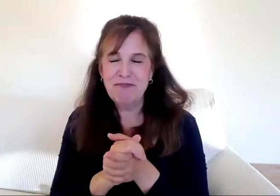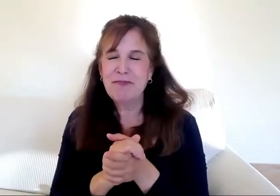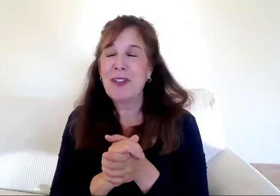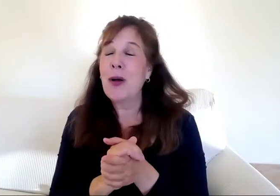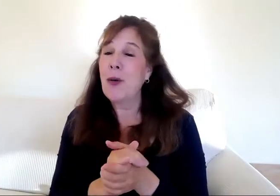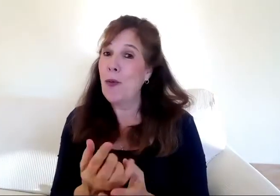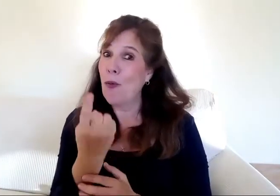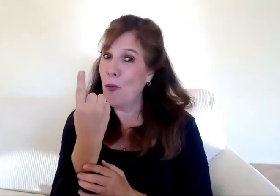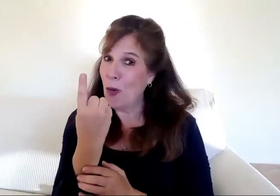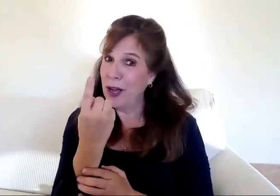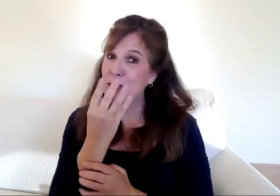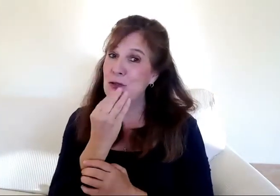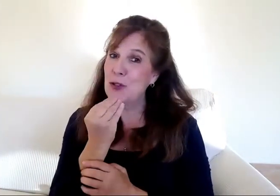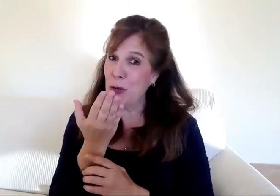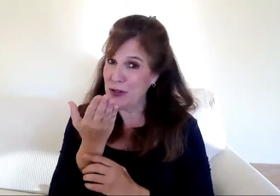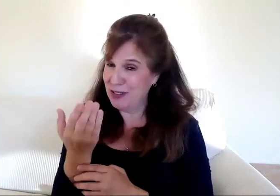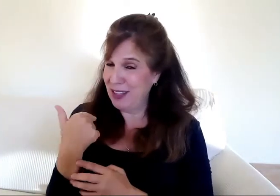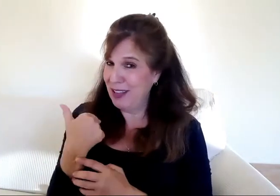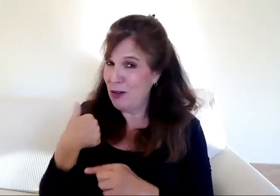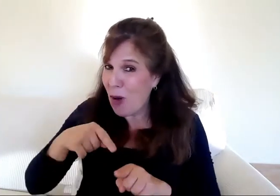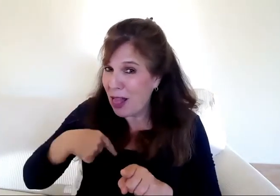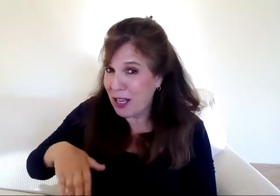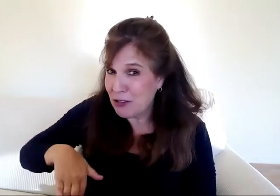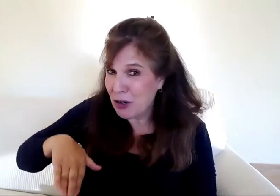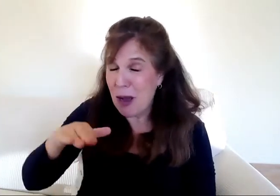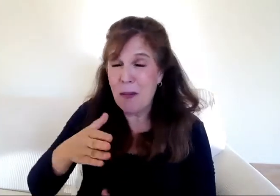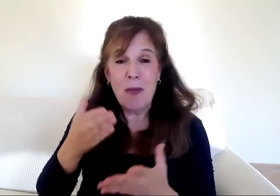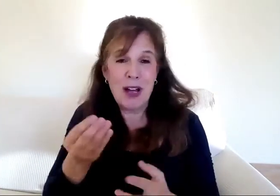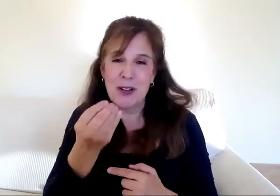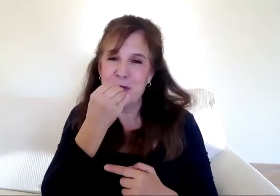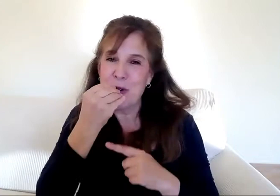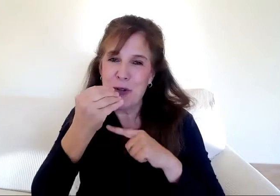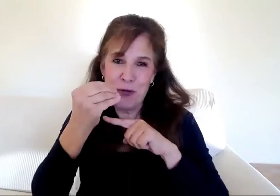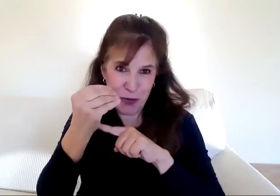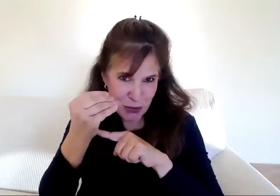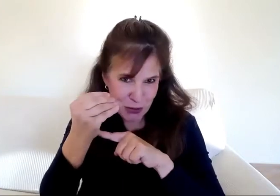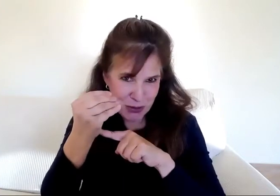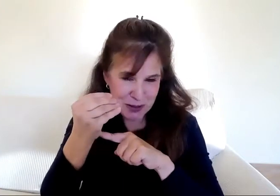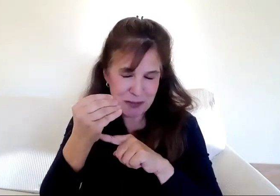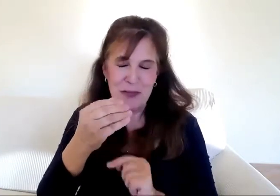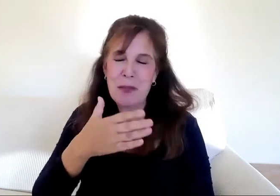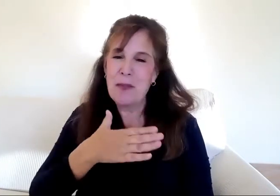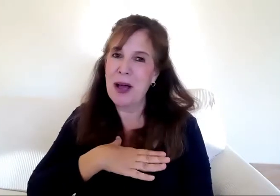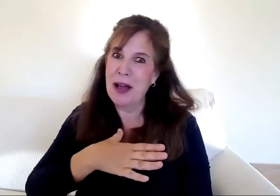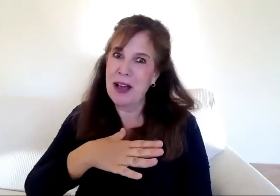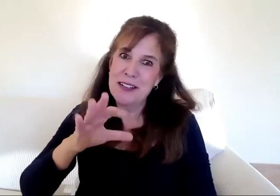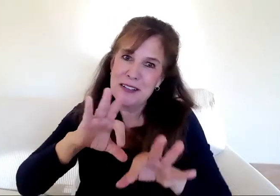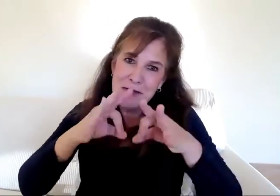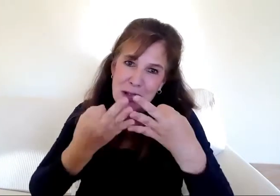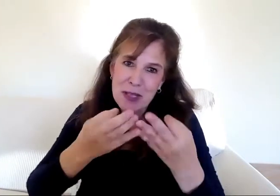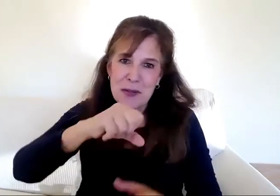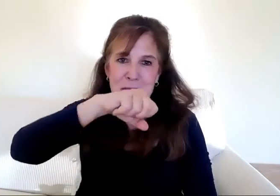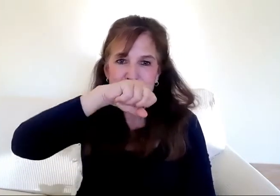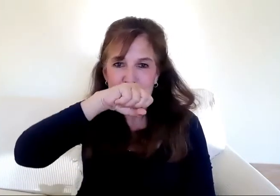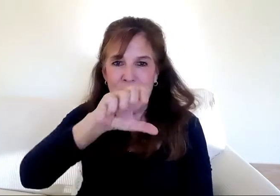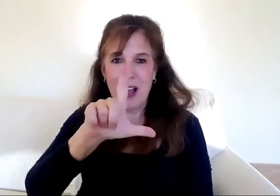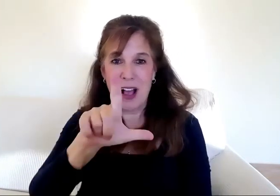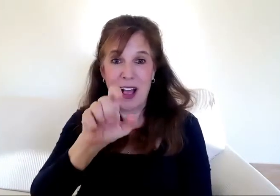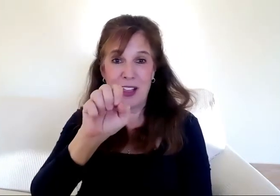occasions had lox and bagels. My mom cooked with lots of garlic and onion, and we sometimes ate at the not kosher